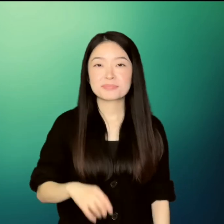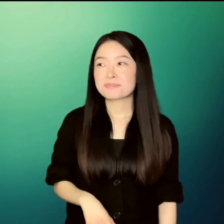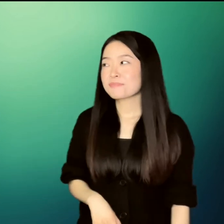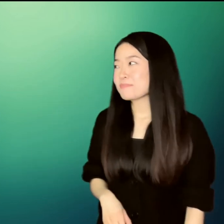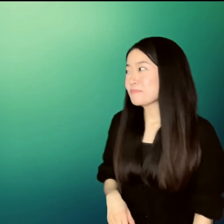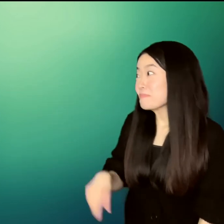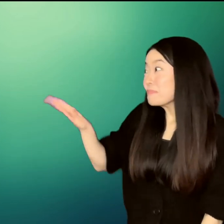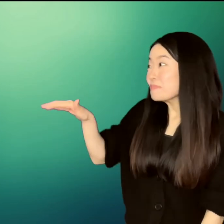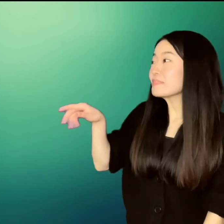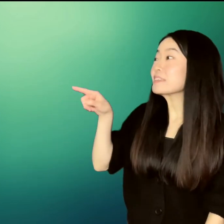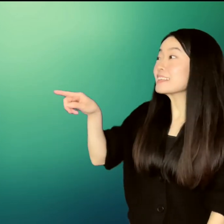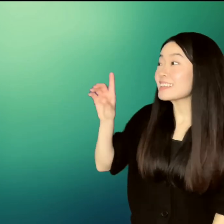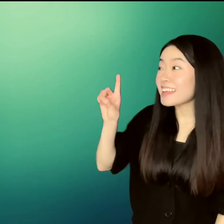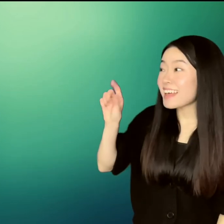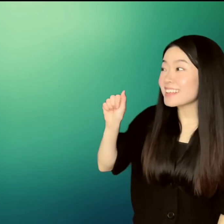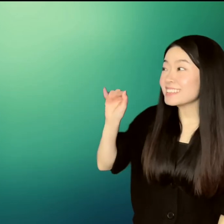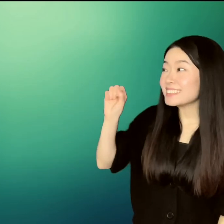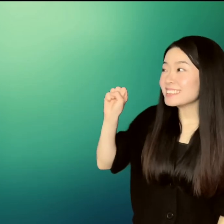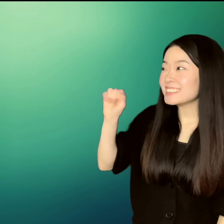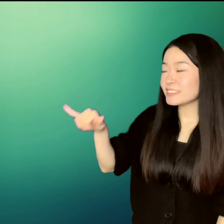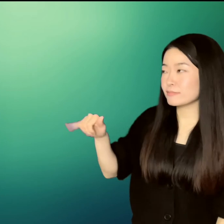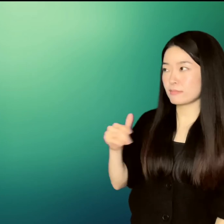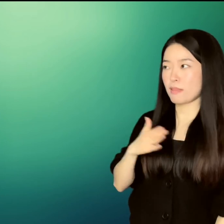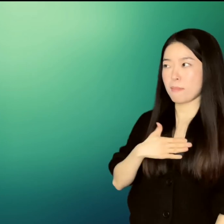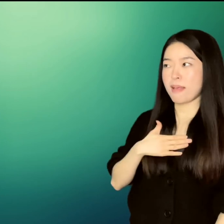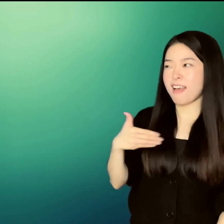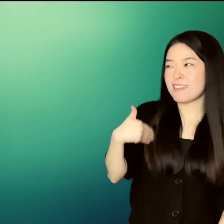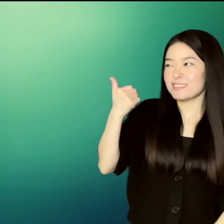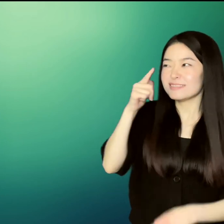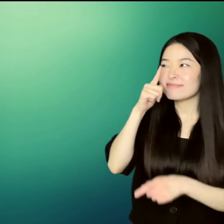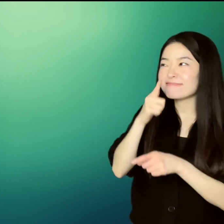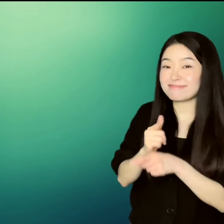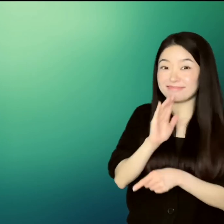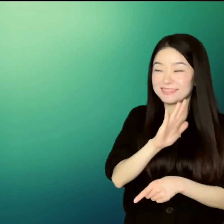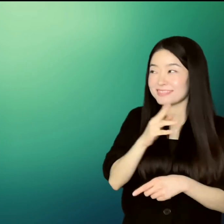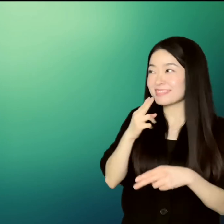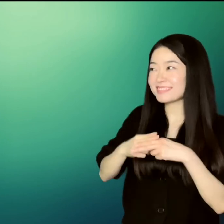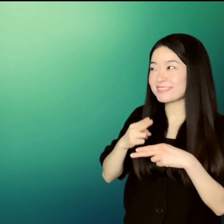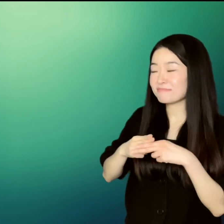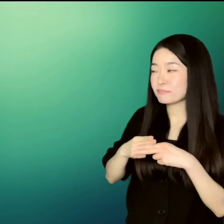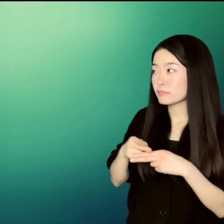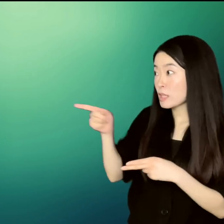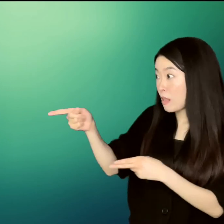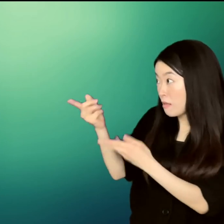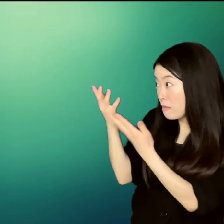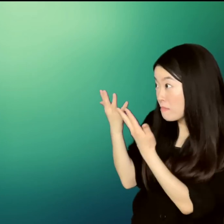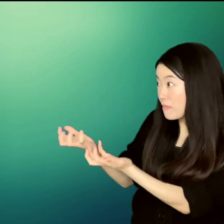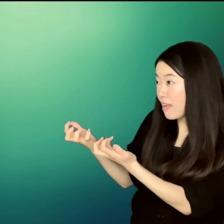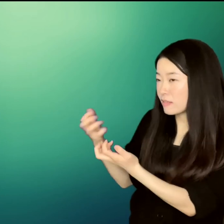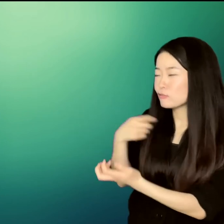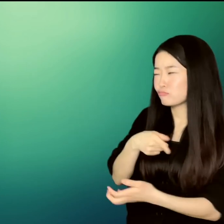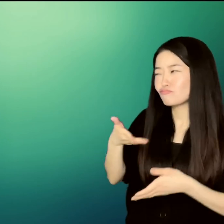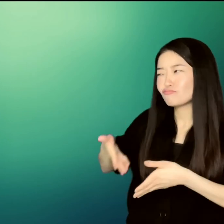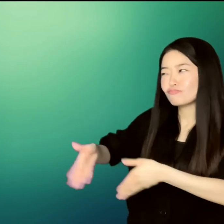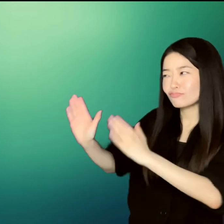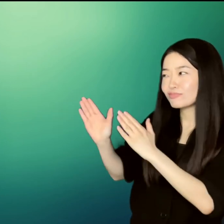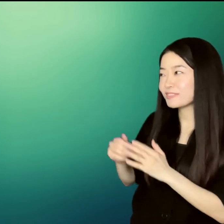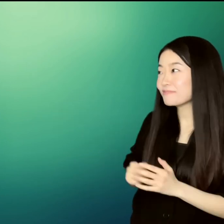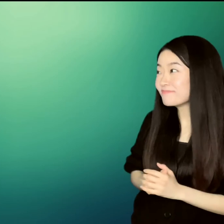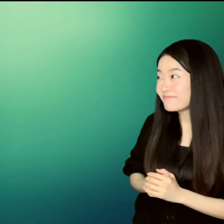That's my baby sister's nickname. But she said, you can use it if you want, said Cindy, who sat next to